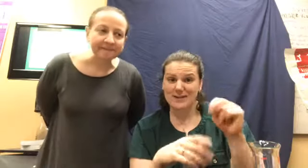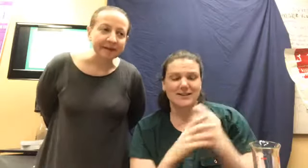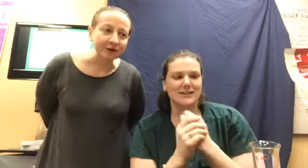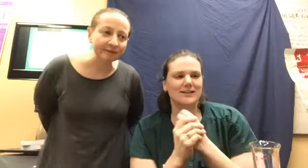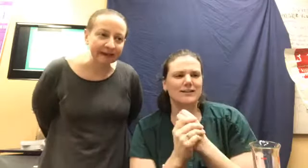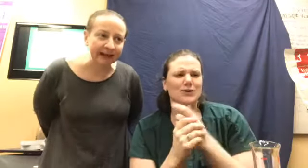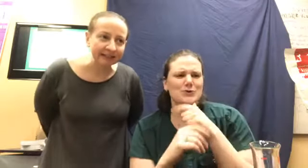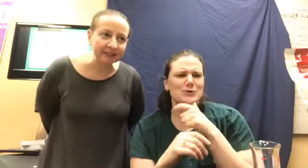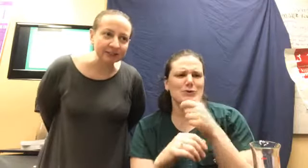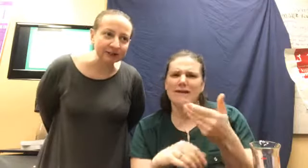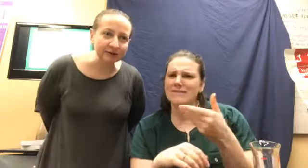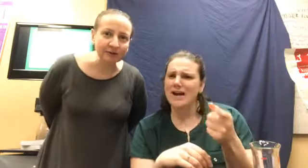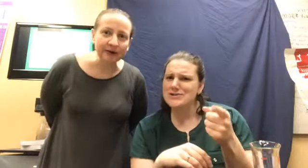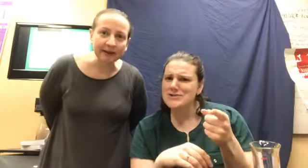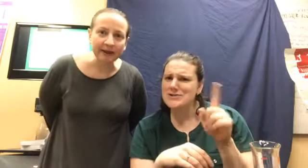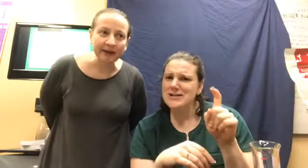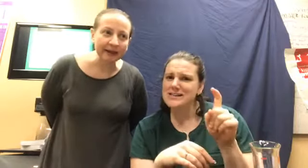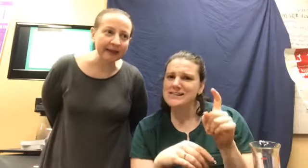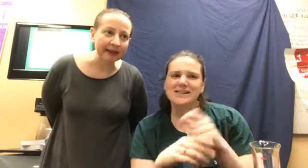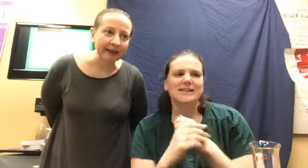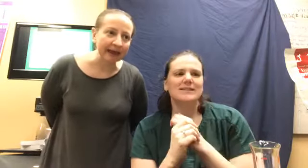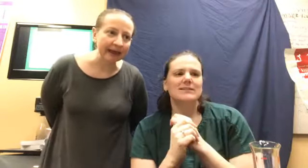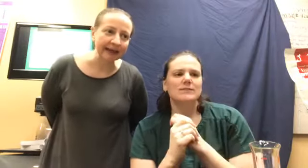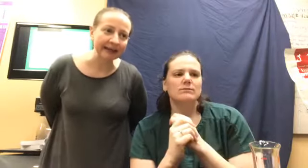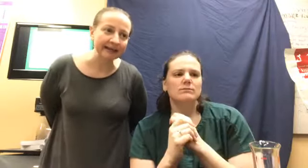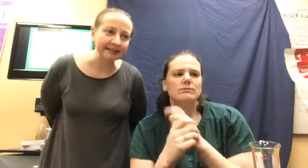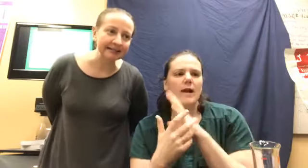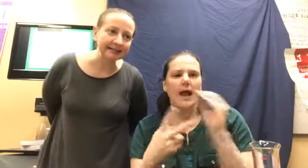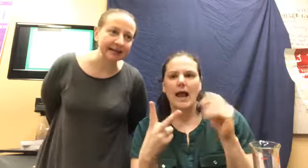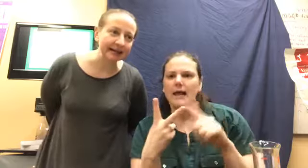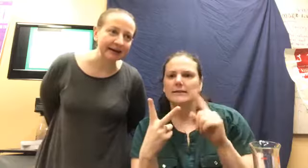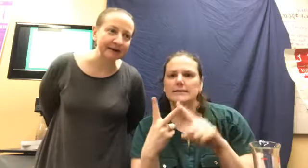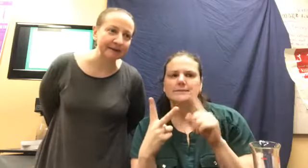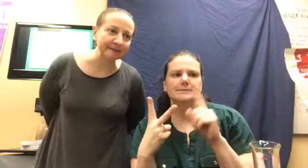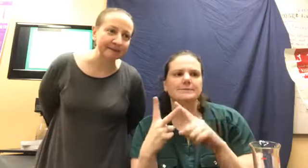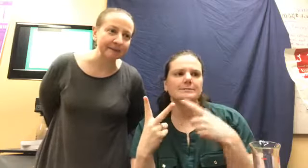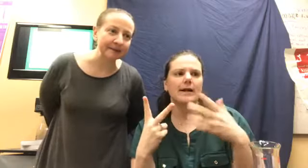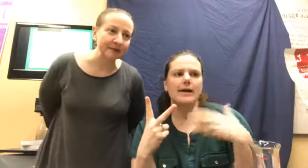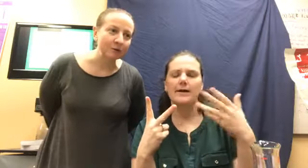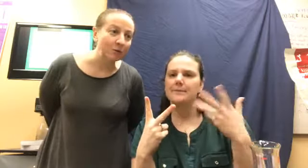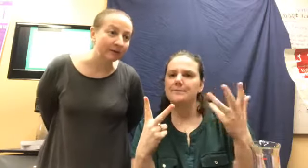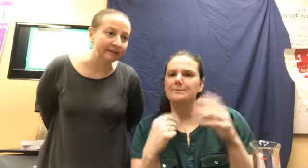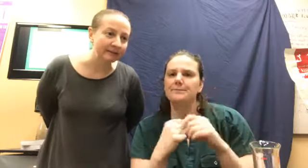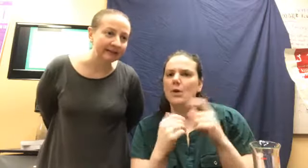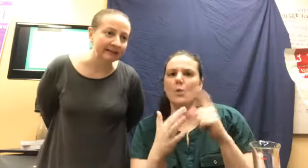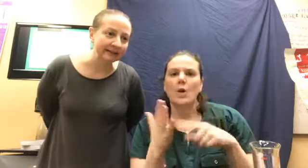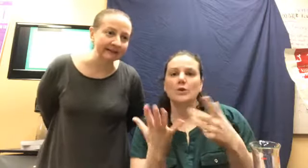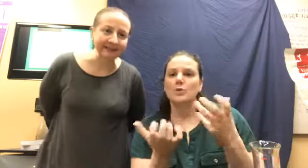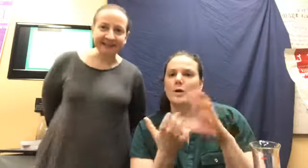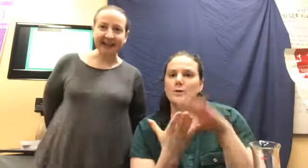who invited you and, um, what would you like to learn today?